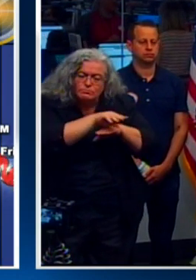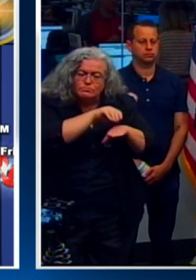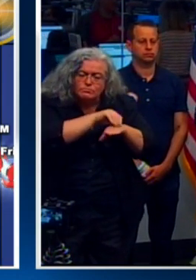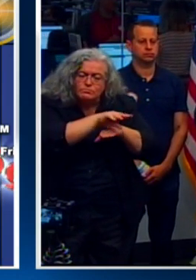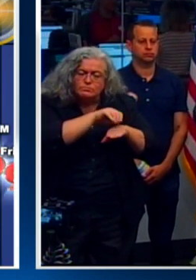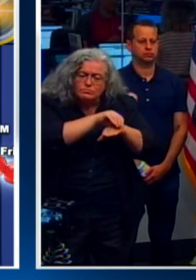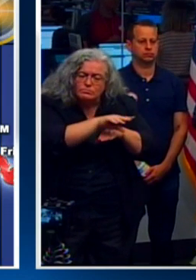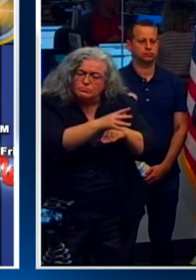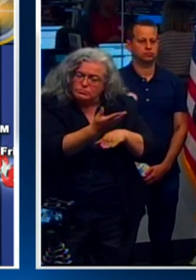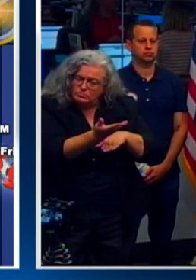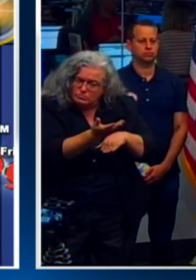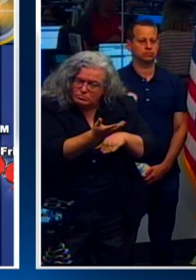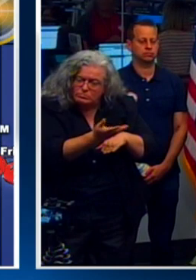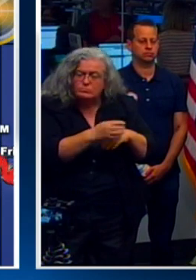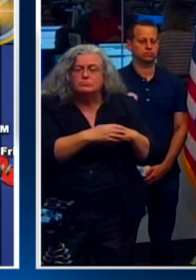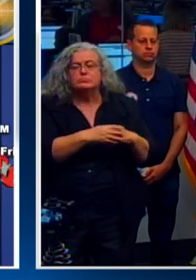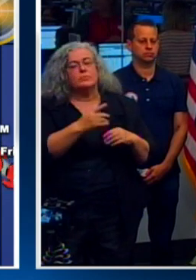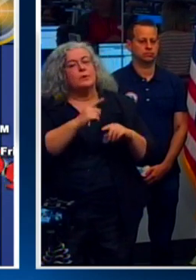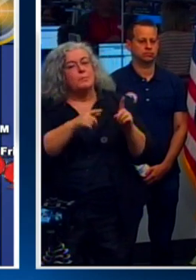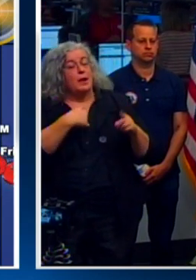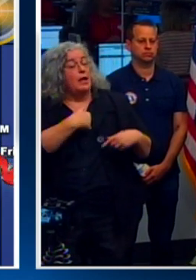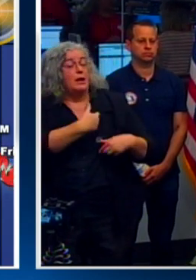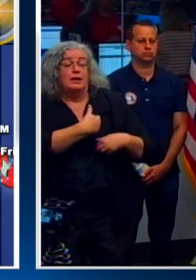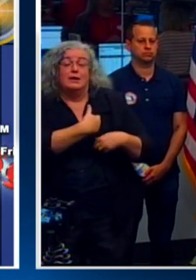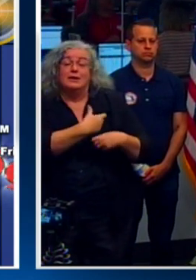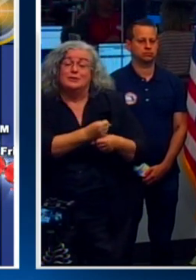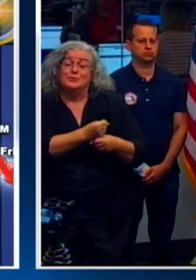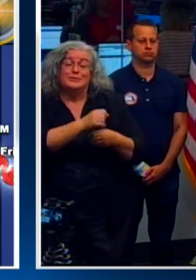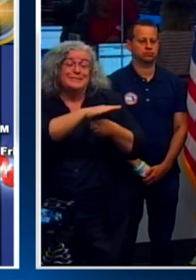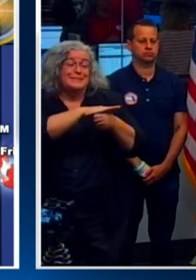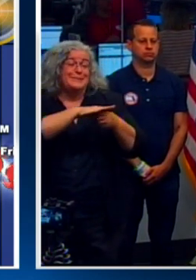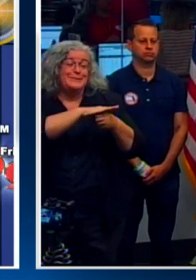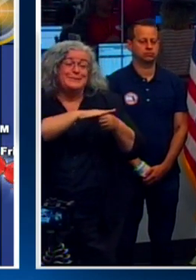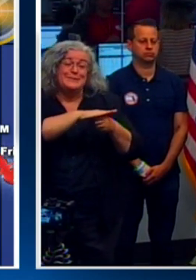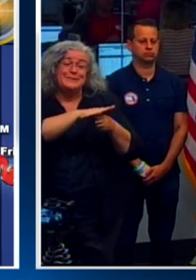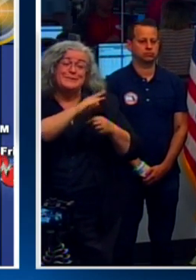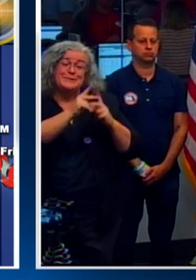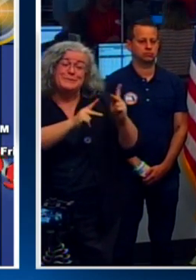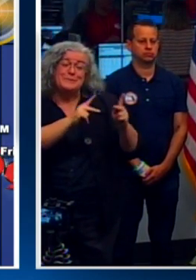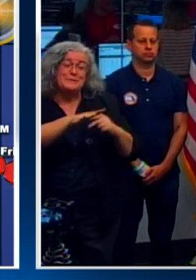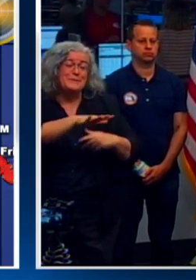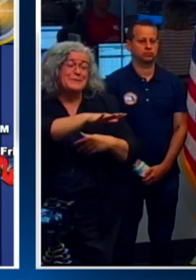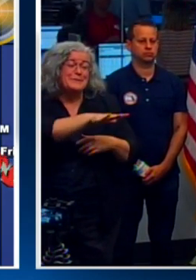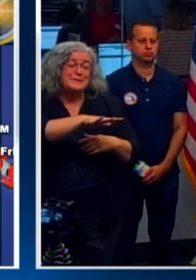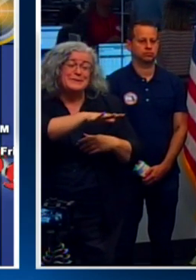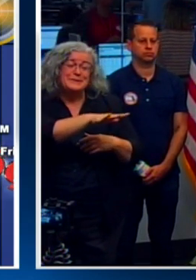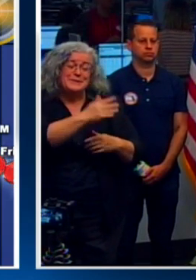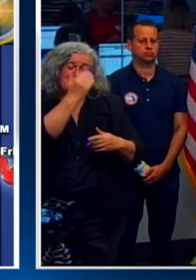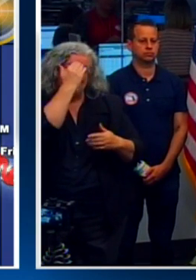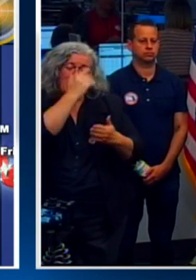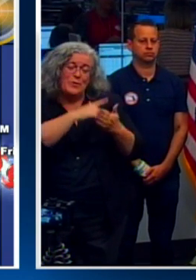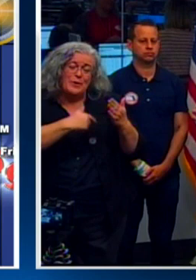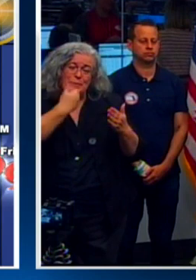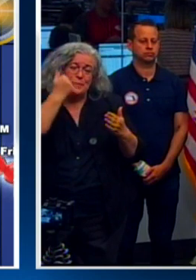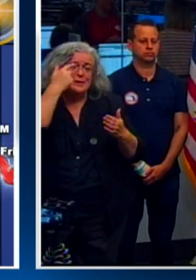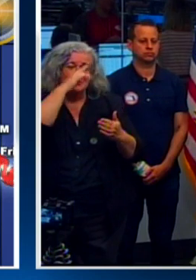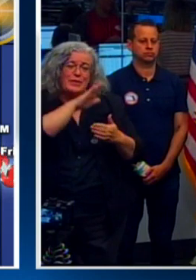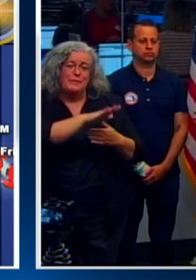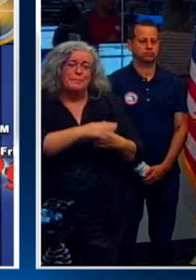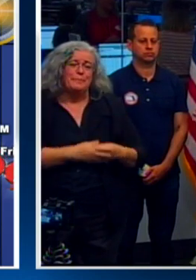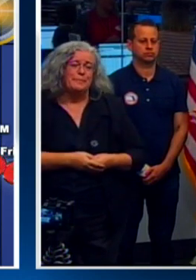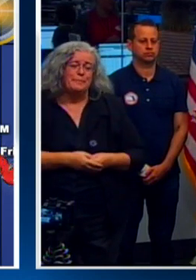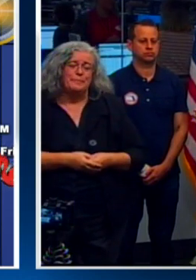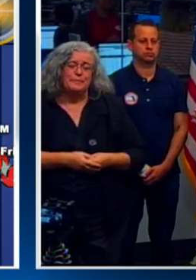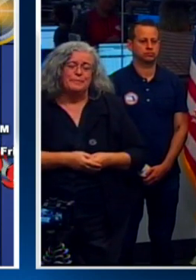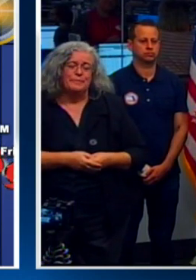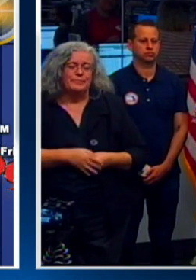time, you know, I really trust a lot of those local folks to really know, you know, what's best for their communities because this is not like